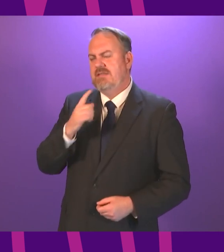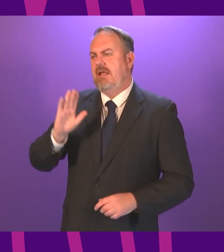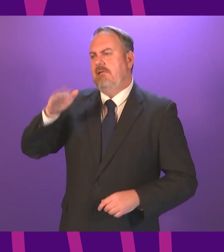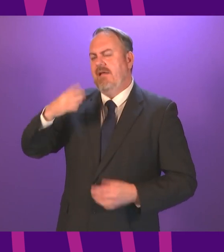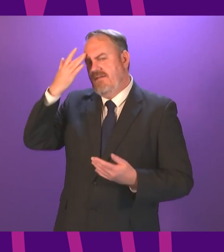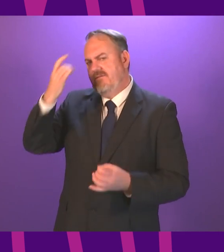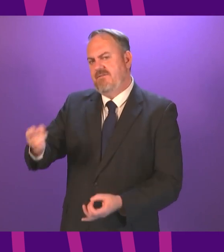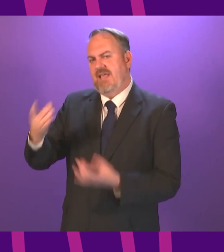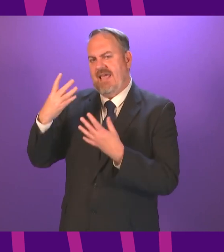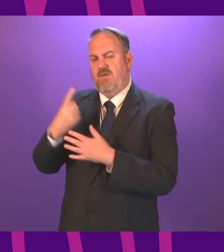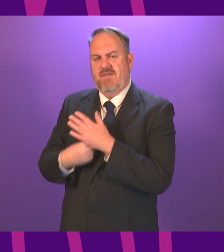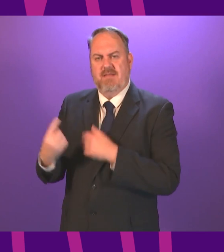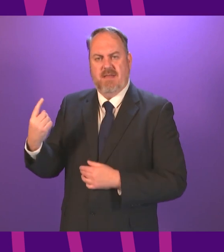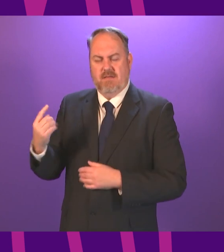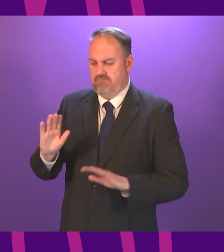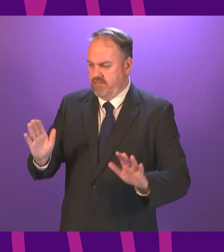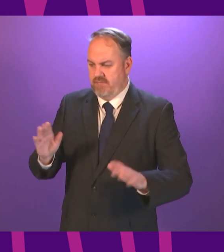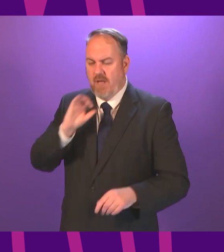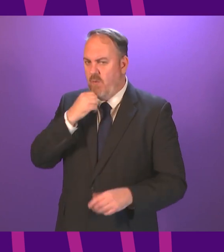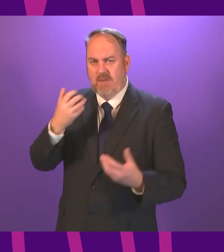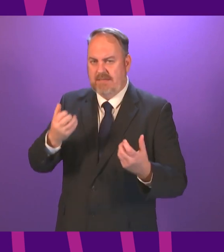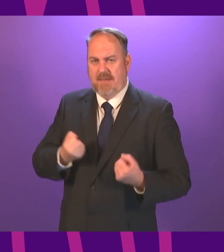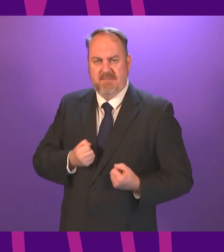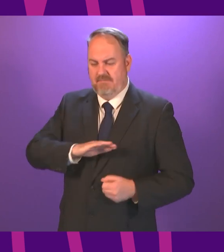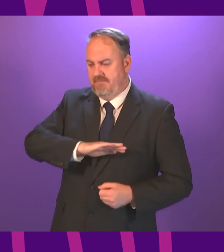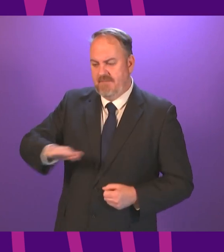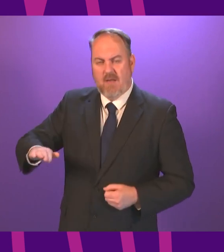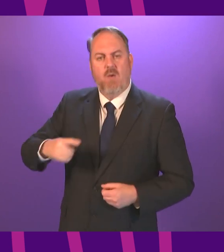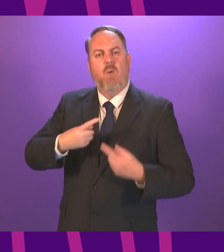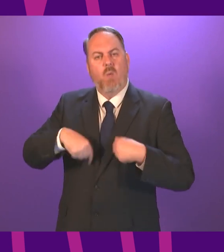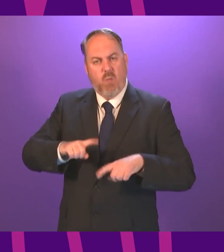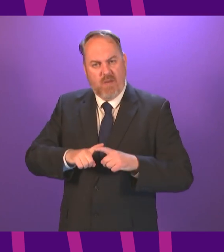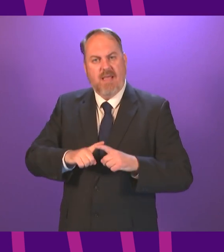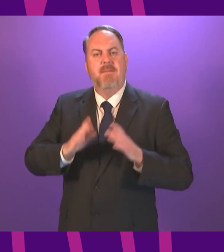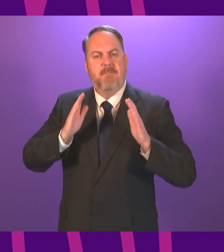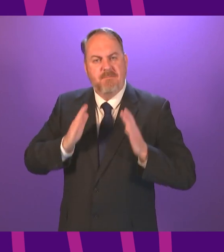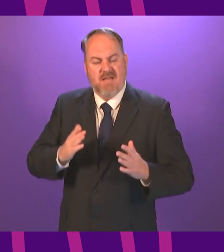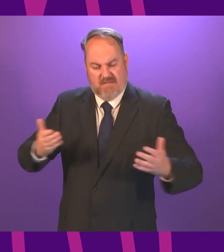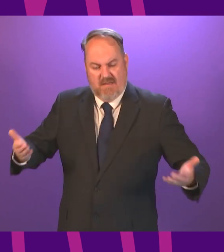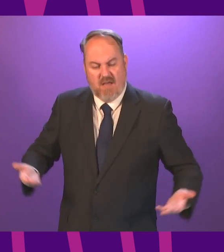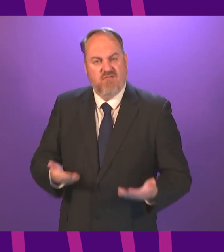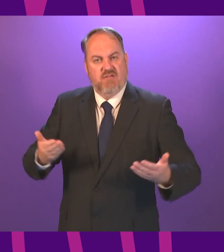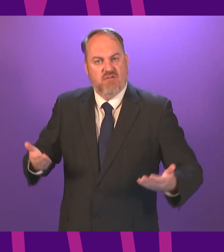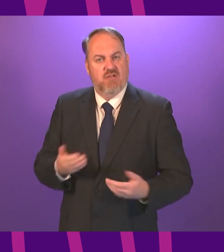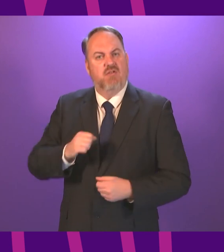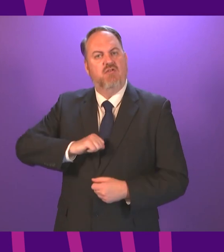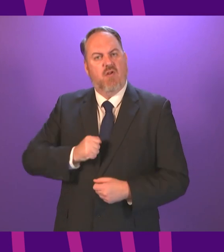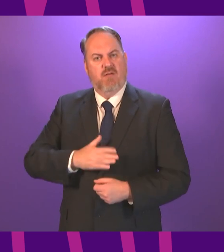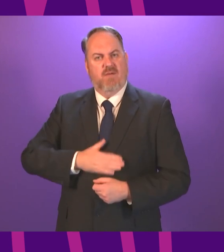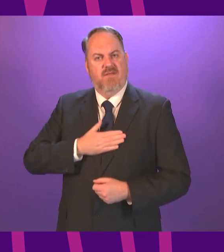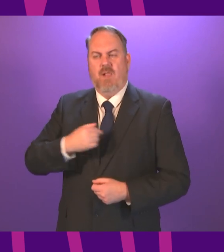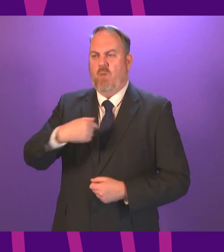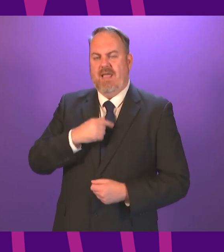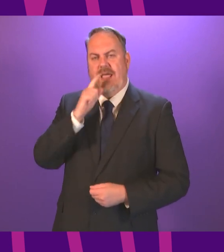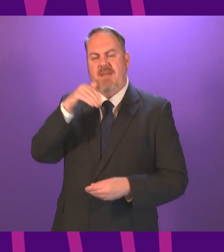cannot and will not accept a paucity of ambition for Scotland it's time we too join the